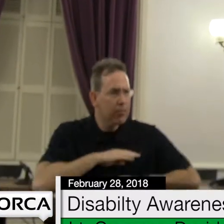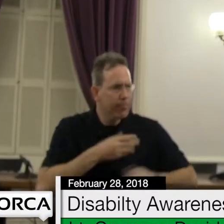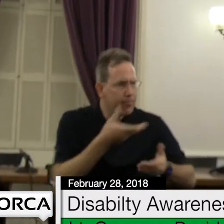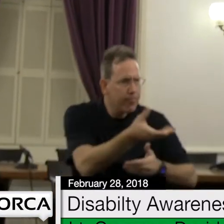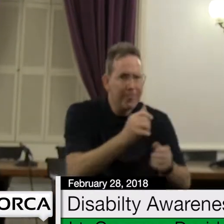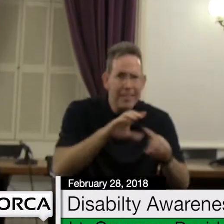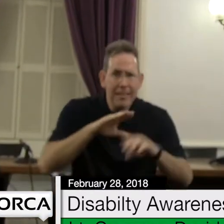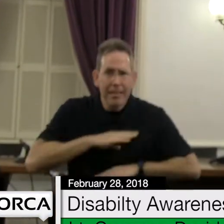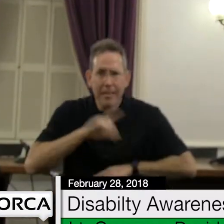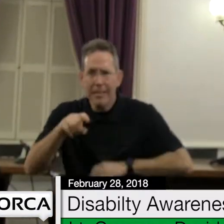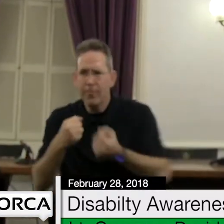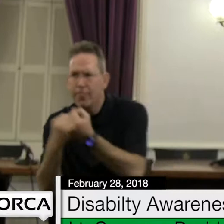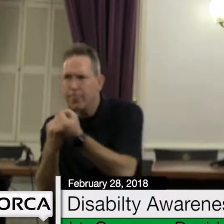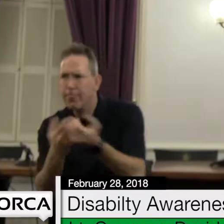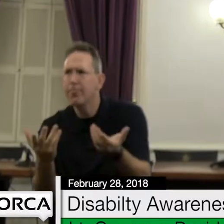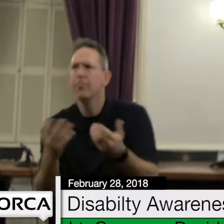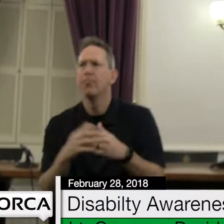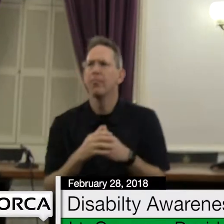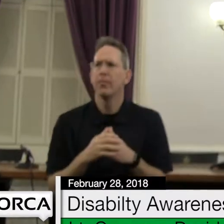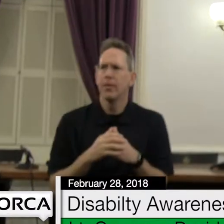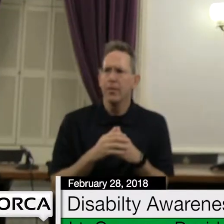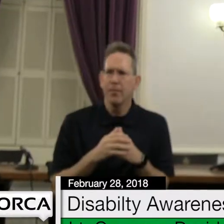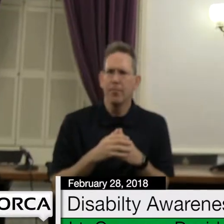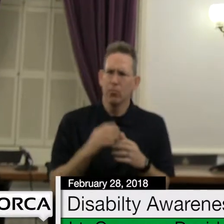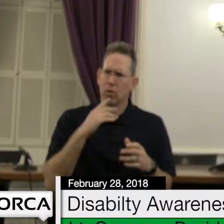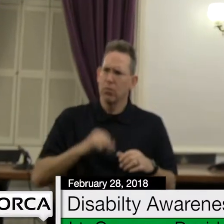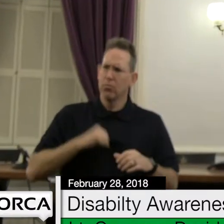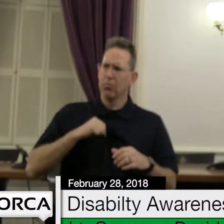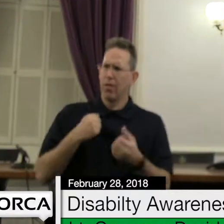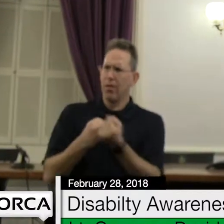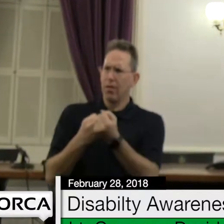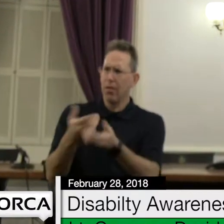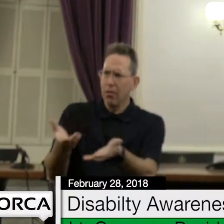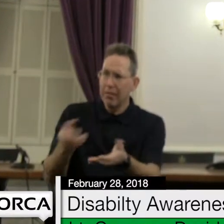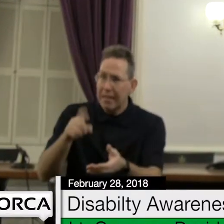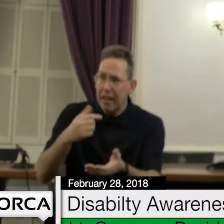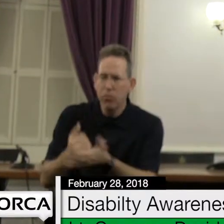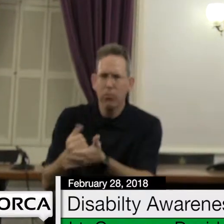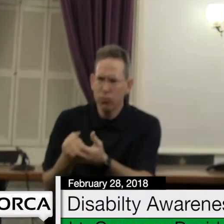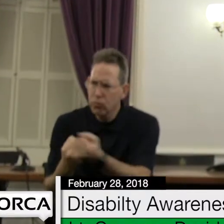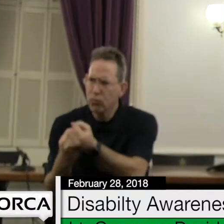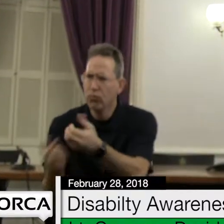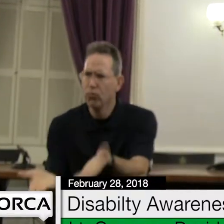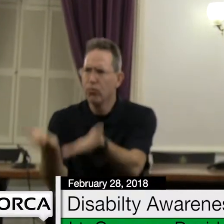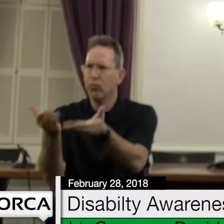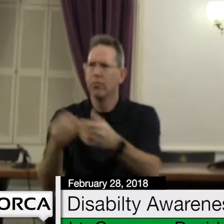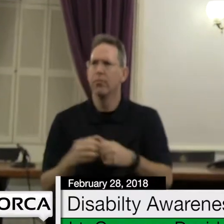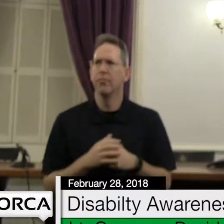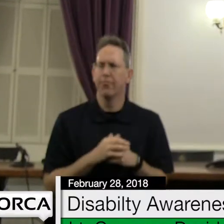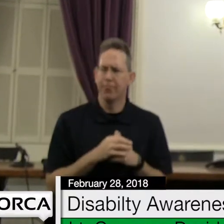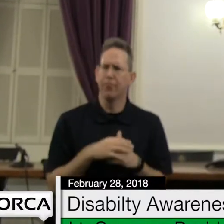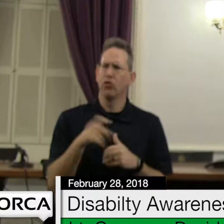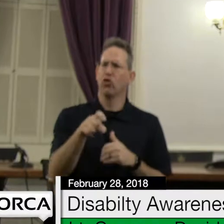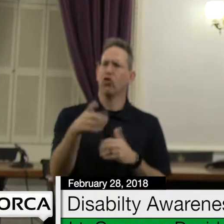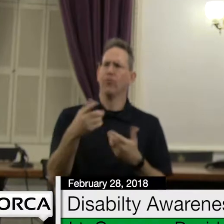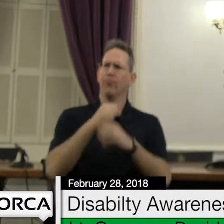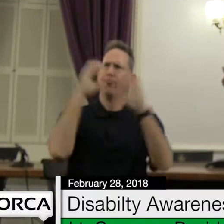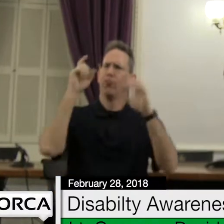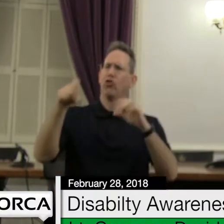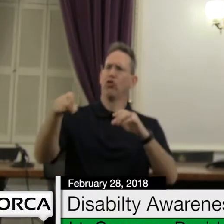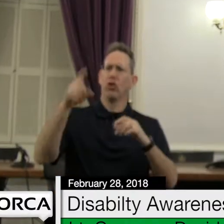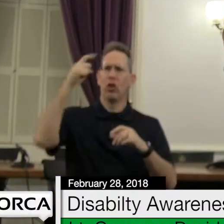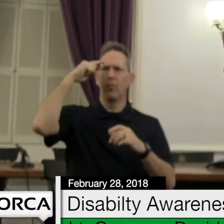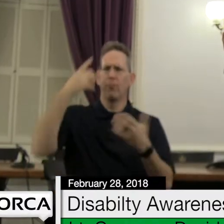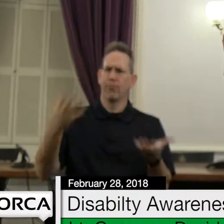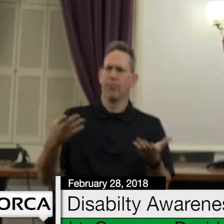and that is what defines a civil society in my mind. Now, we always have to deal